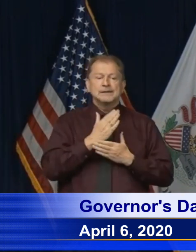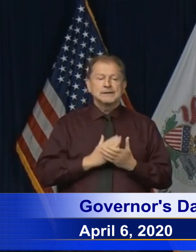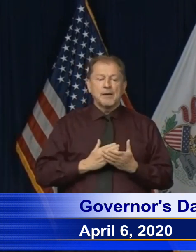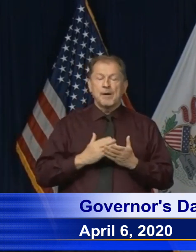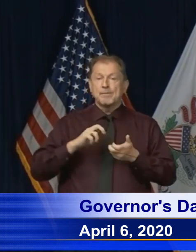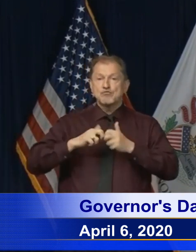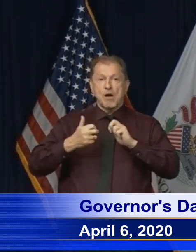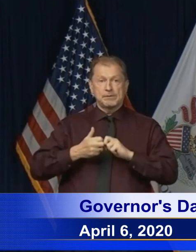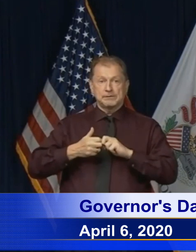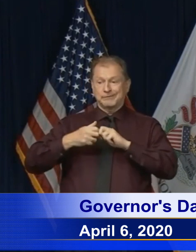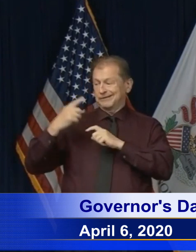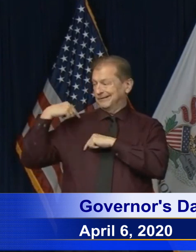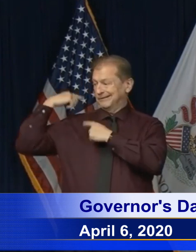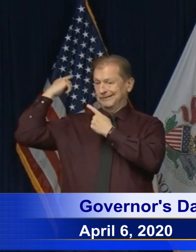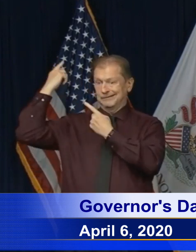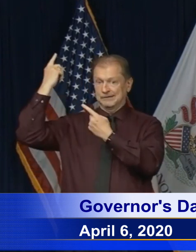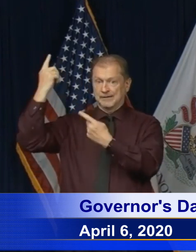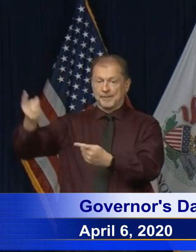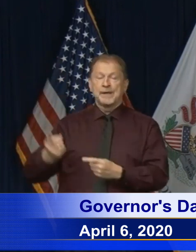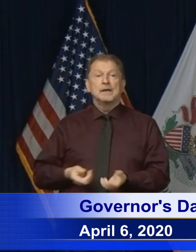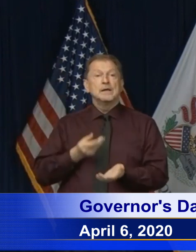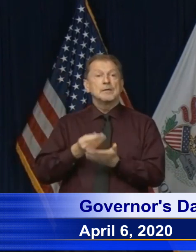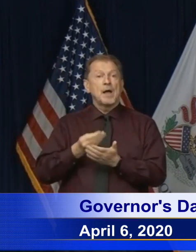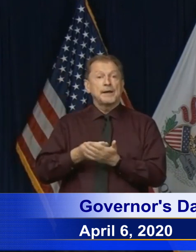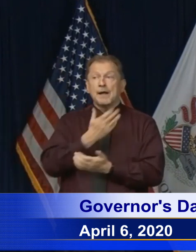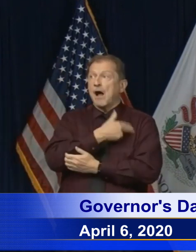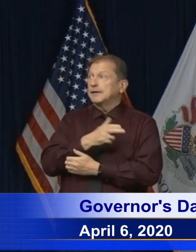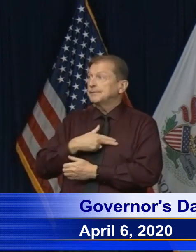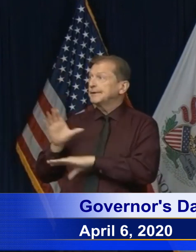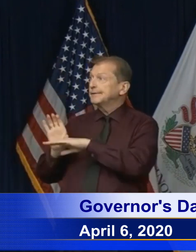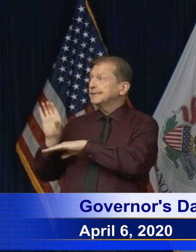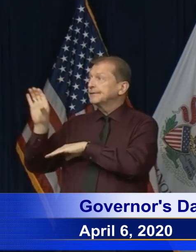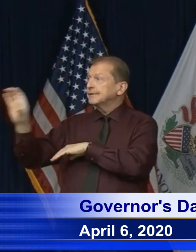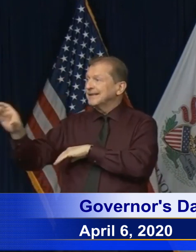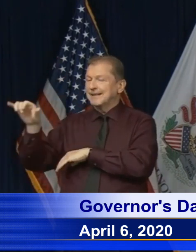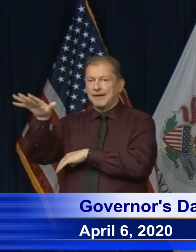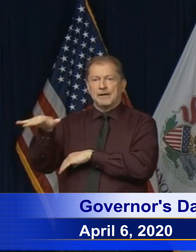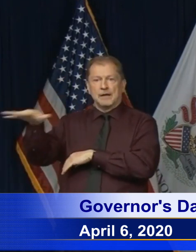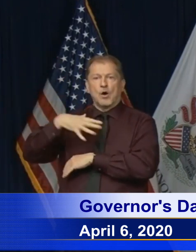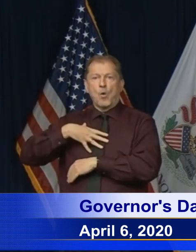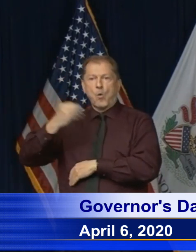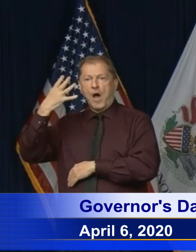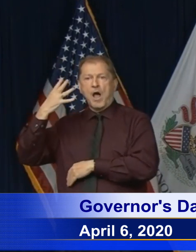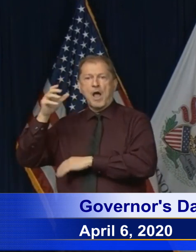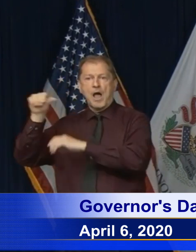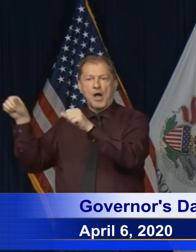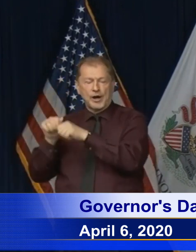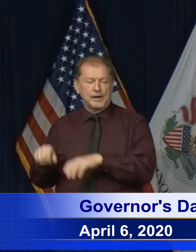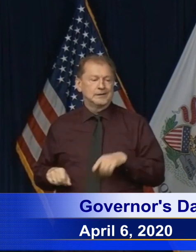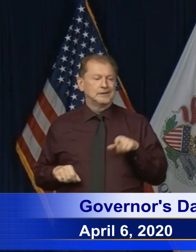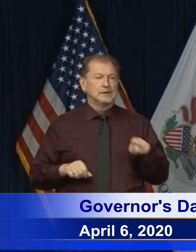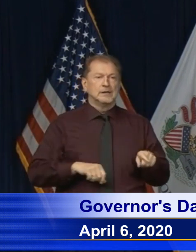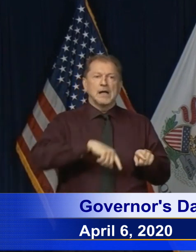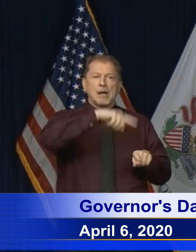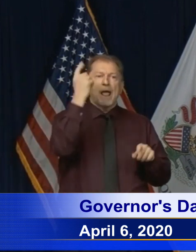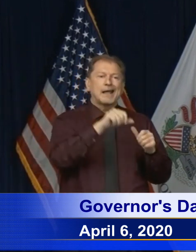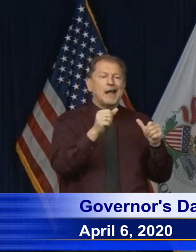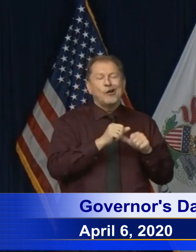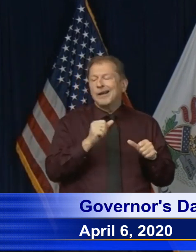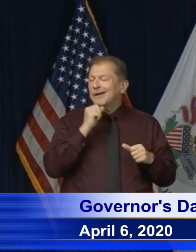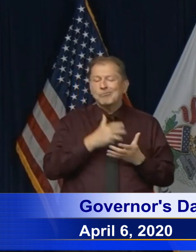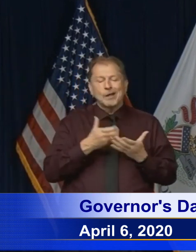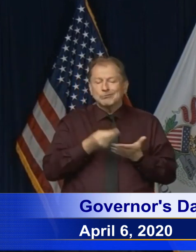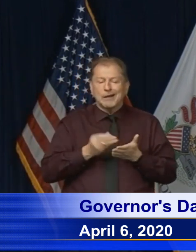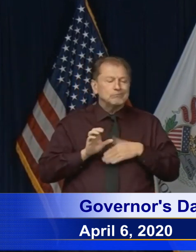the poor healthcare, uh, that, that has been provided, you know, because of, uh, years of disinvestment in communities of color,